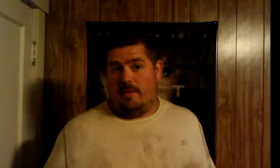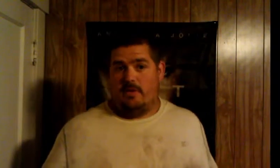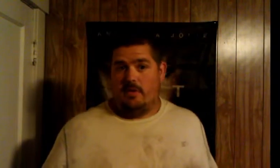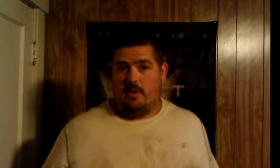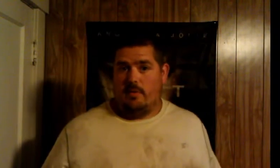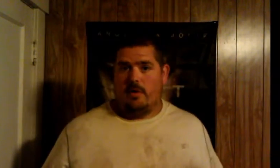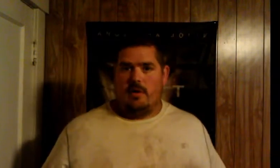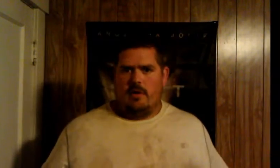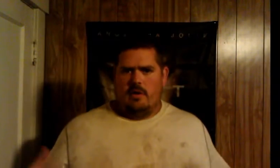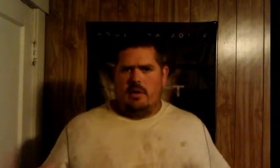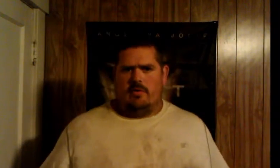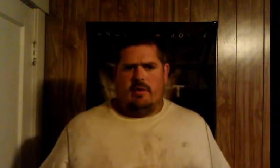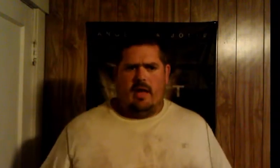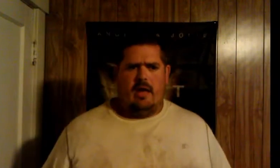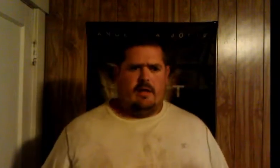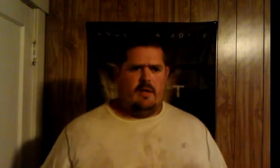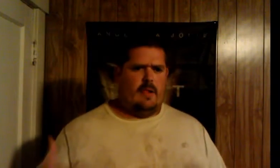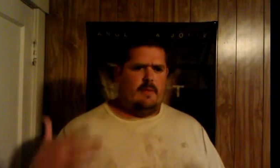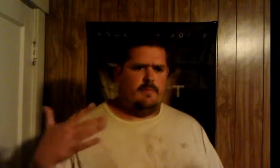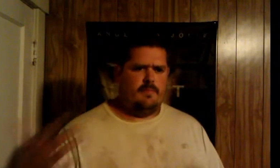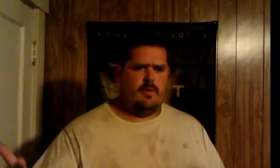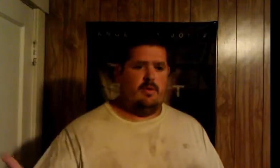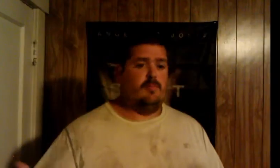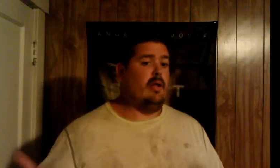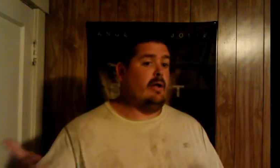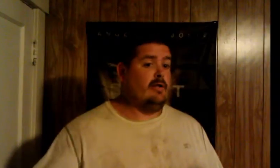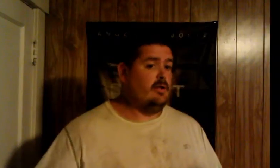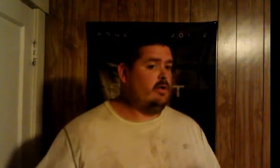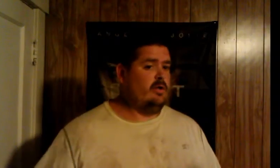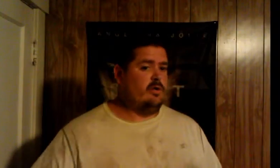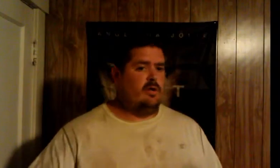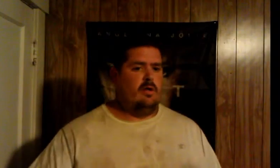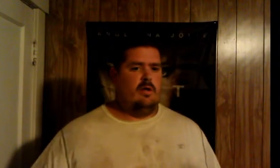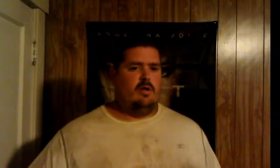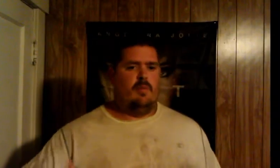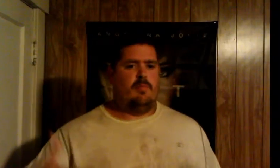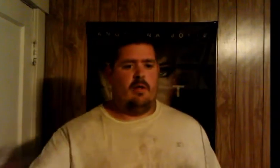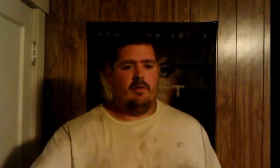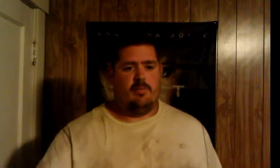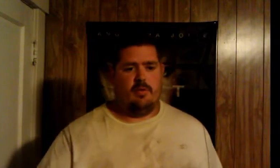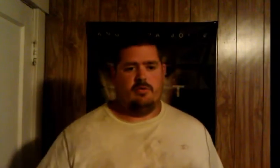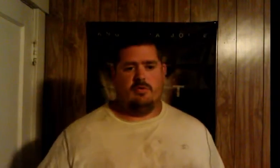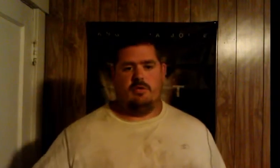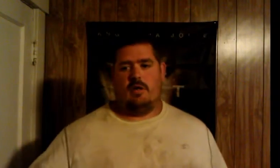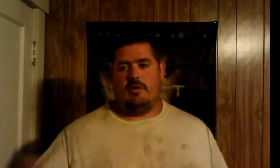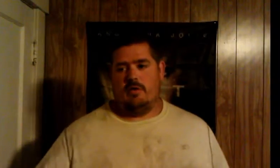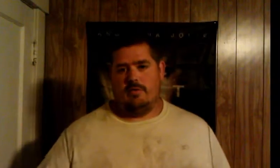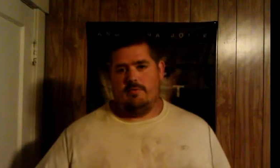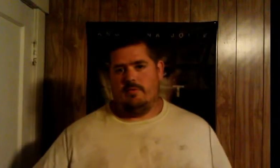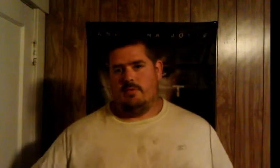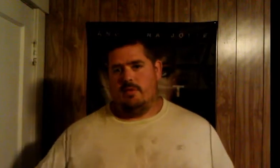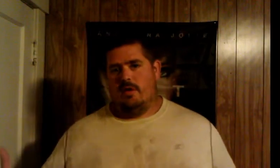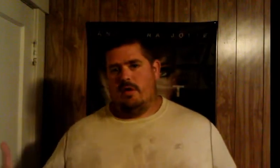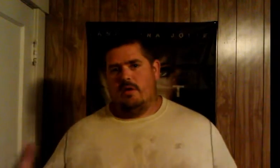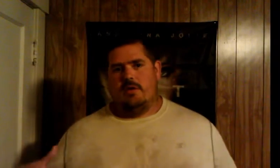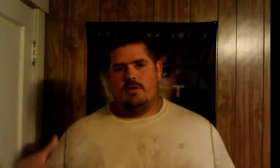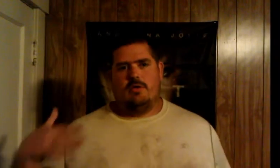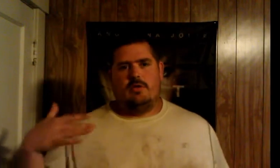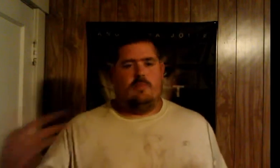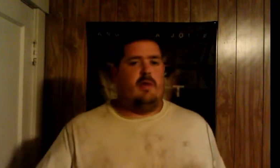common courtesy respect i call it basically you know where it's like hey plateness you know you just you'd be polite to the